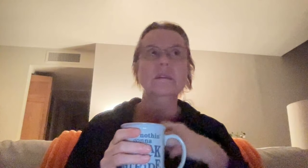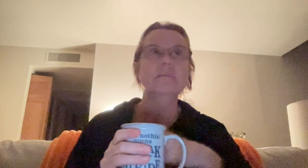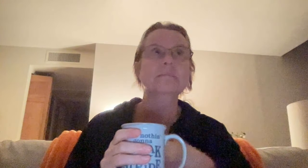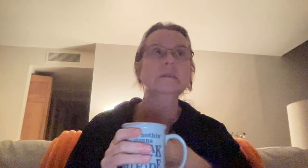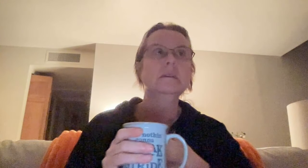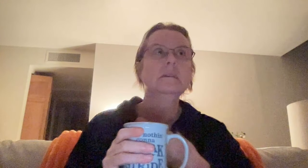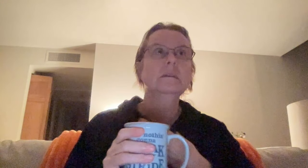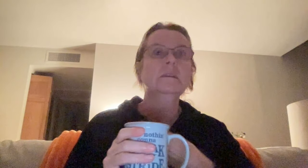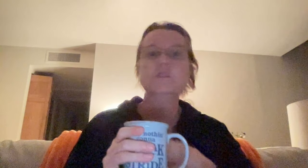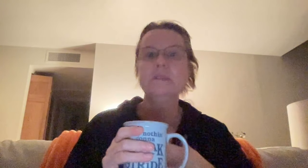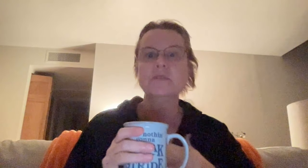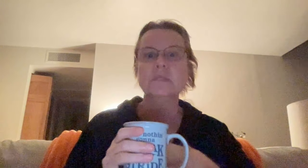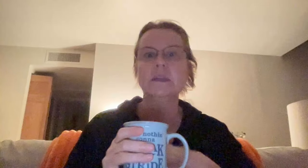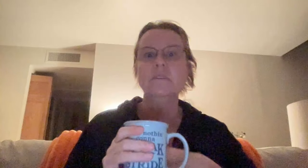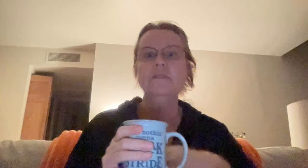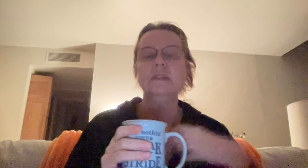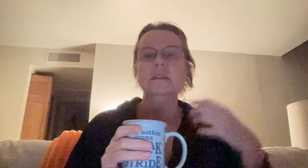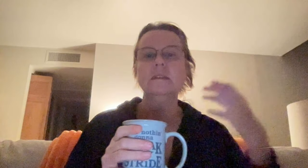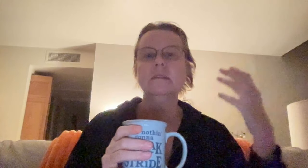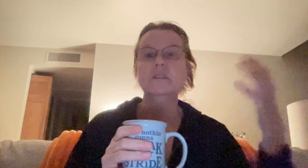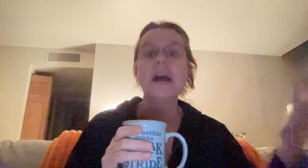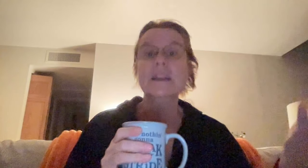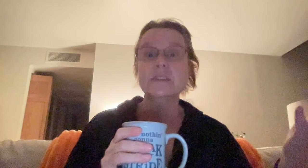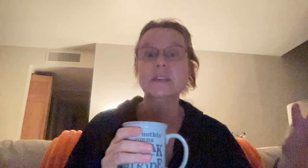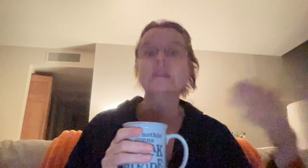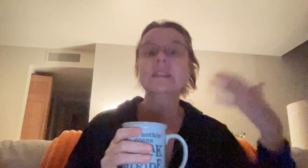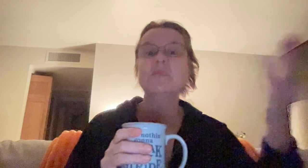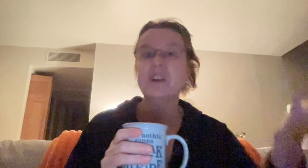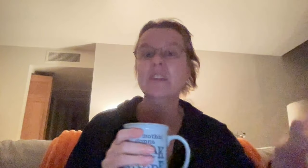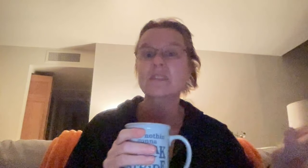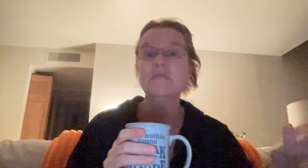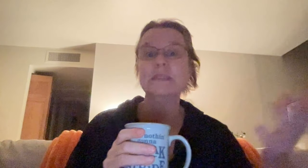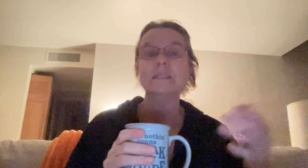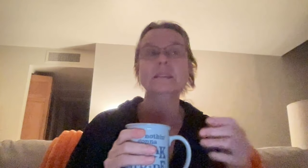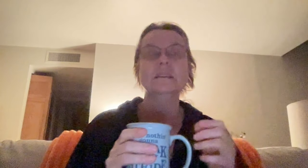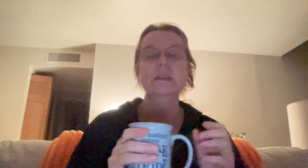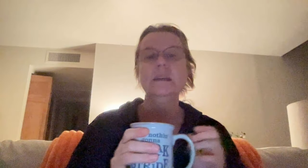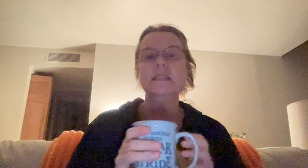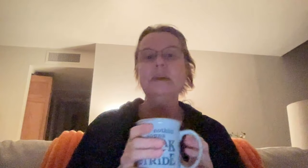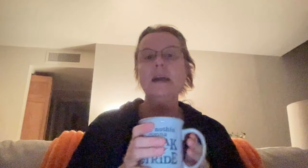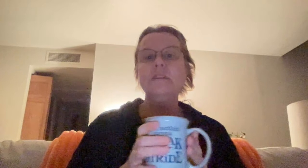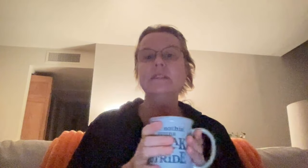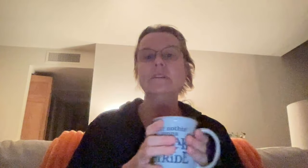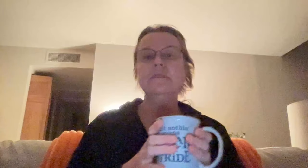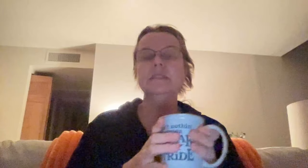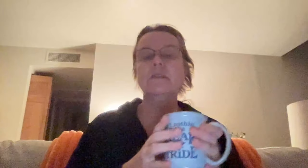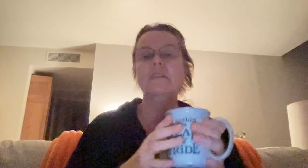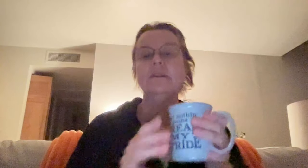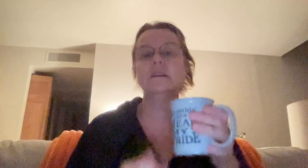um, your spiritual self and your higher self, connecting with your higher self. Basically, it's like my higher self is how I feel.